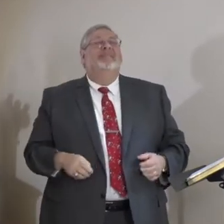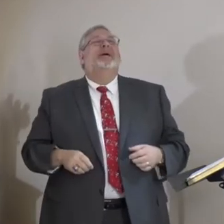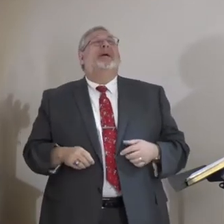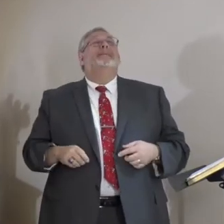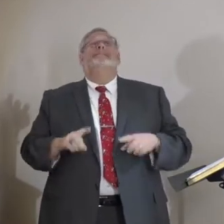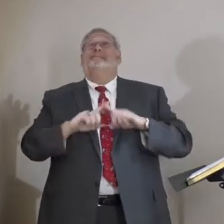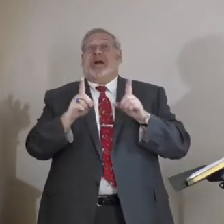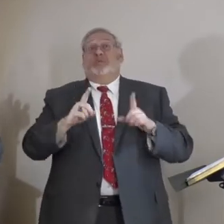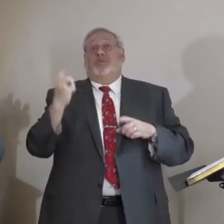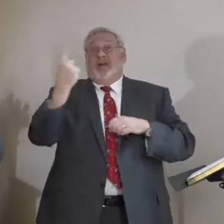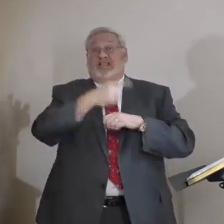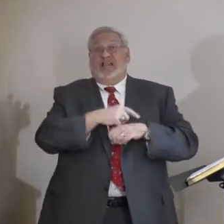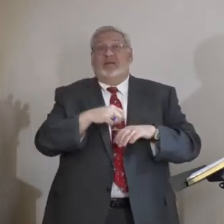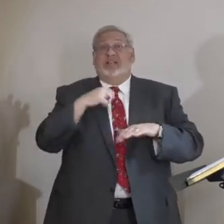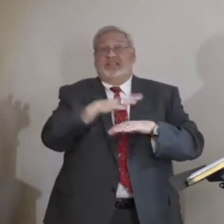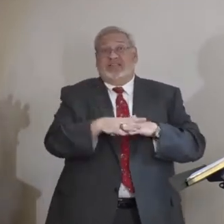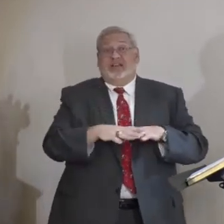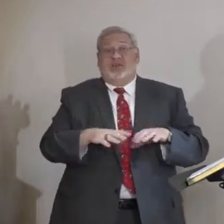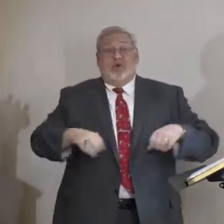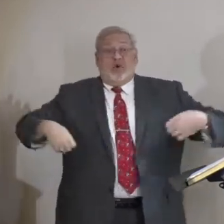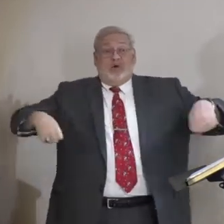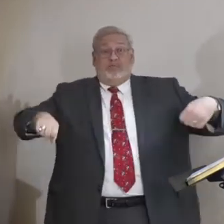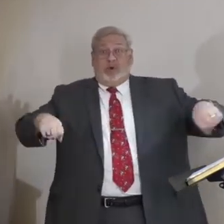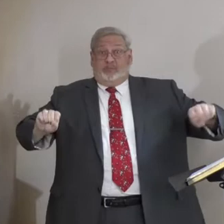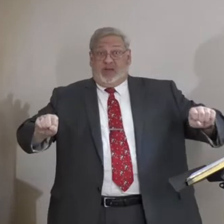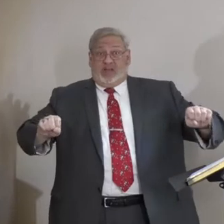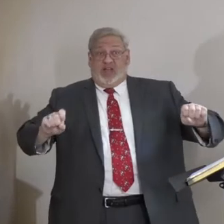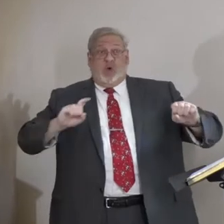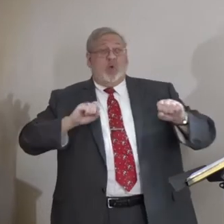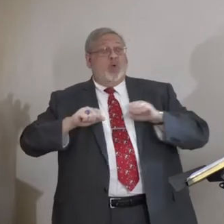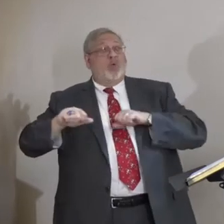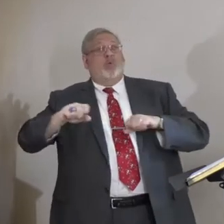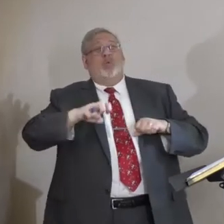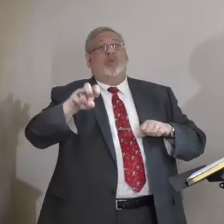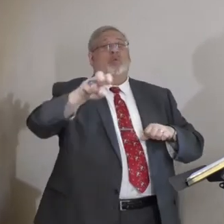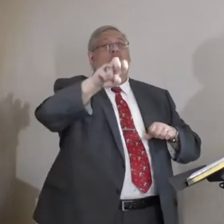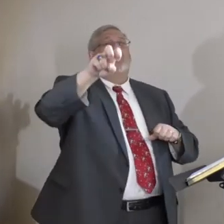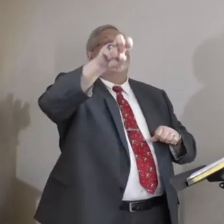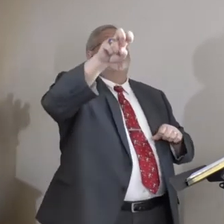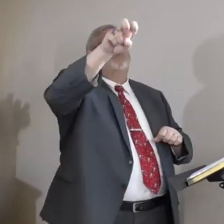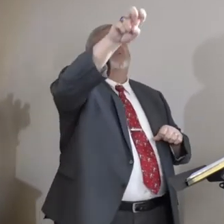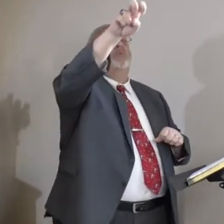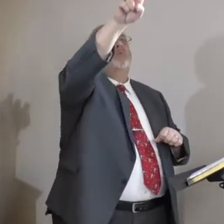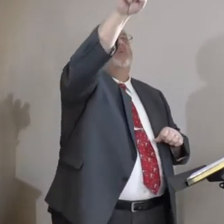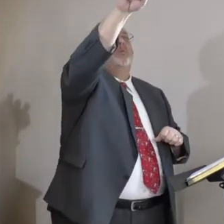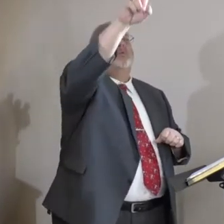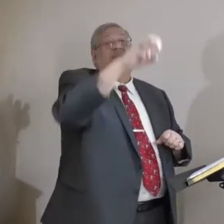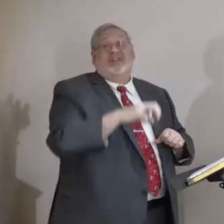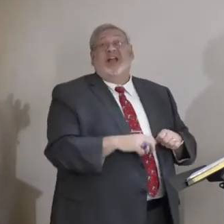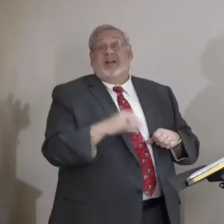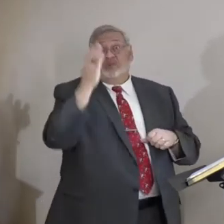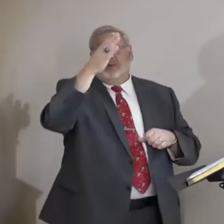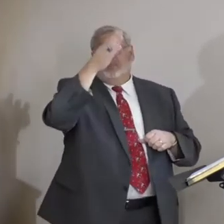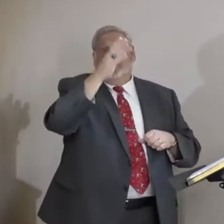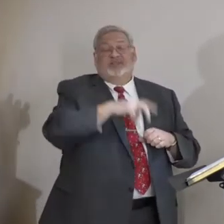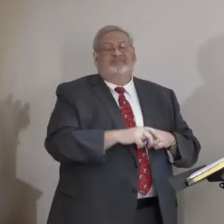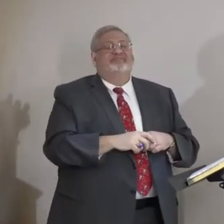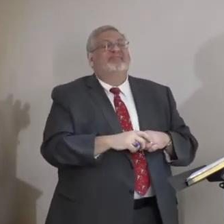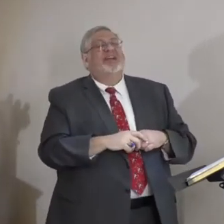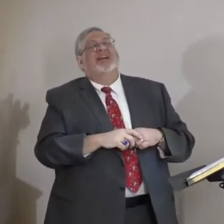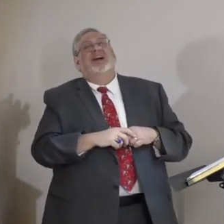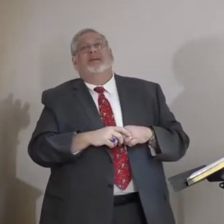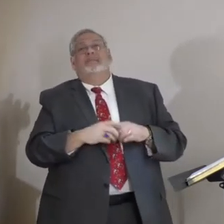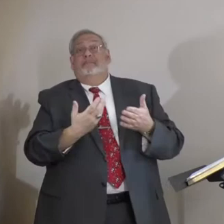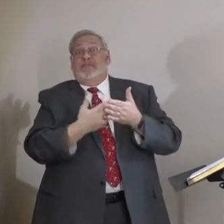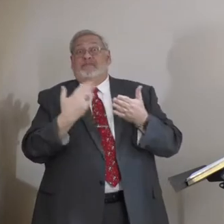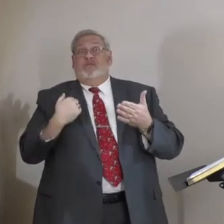But one day I was sent on a motorbike way out in the countryside. And I was, you know, going to preach on that Sunday. And